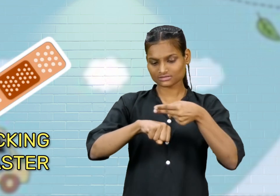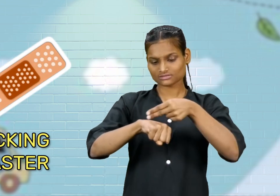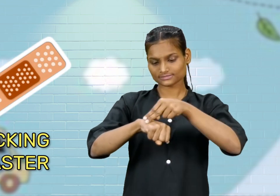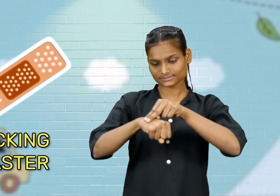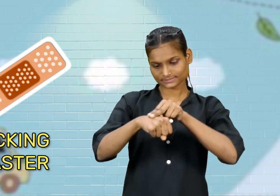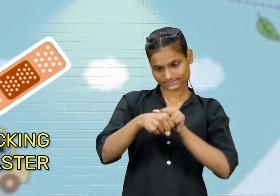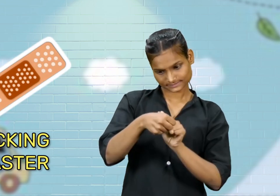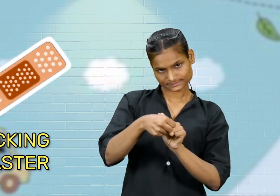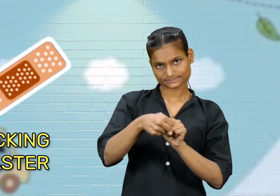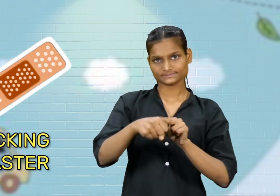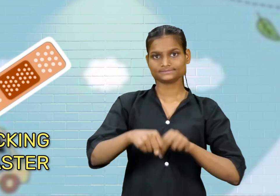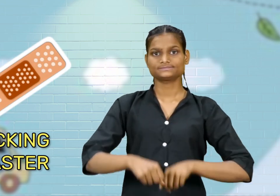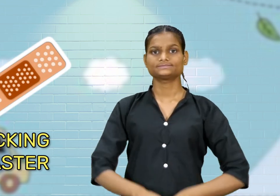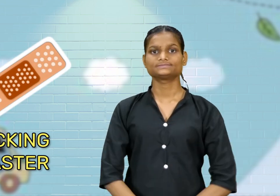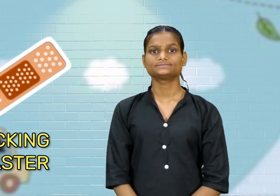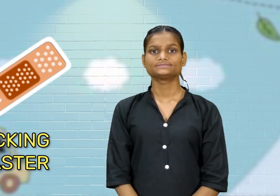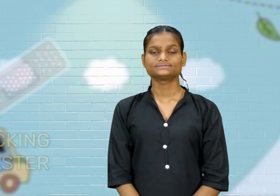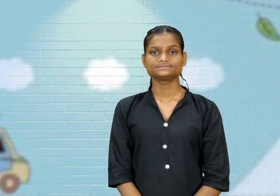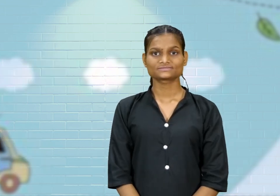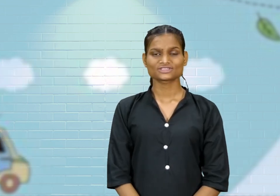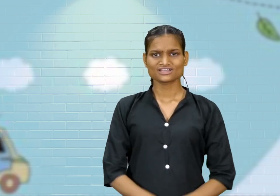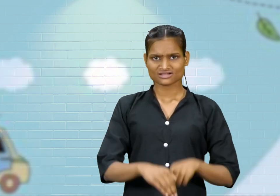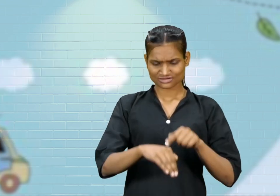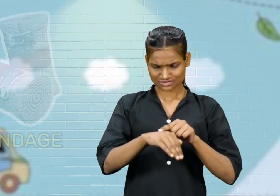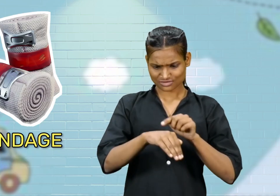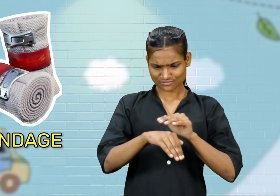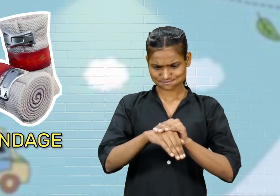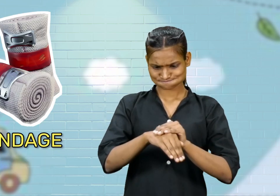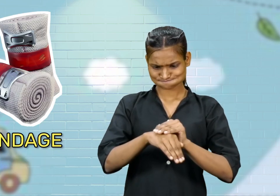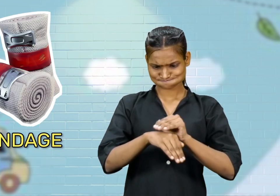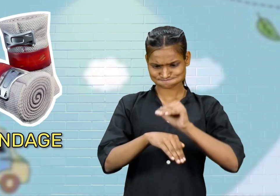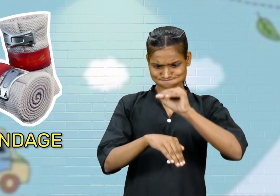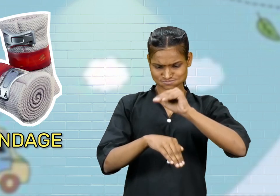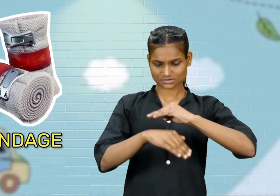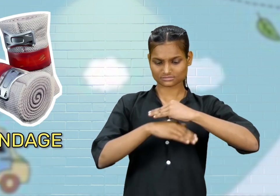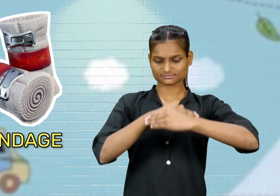plaster, bandage,